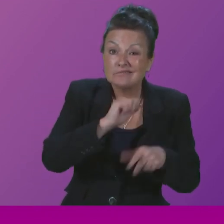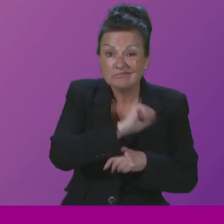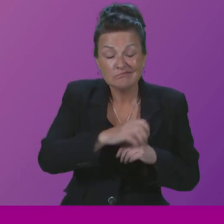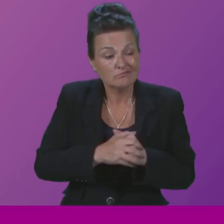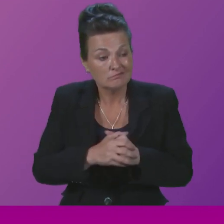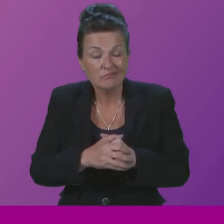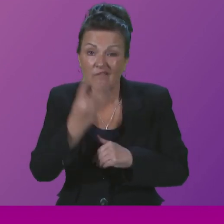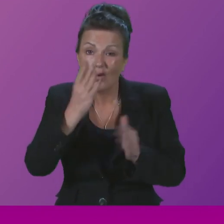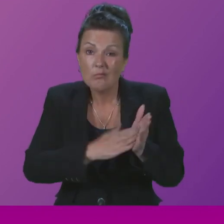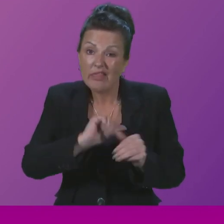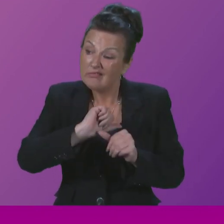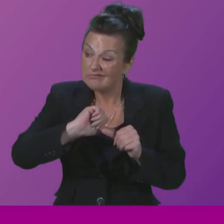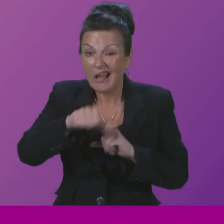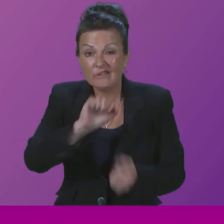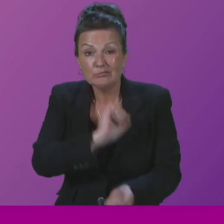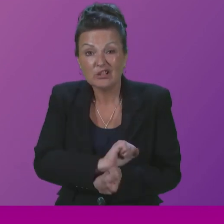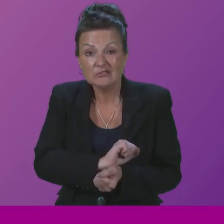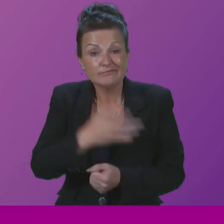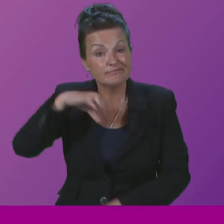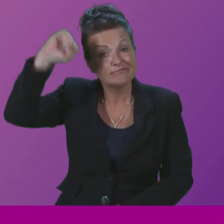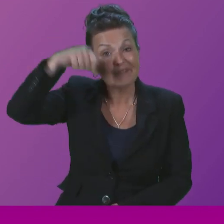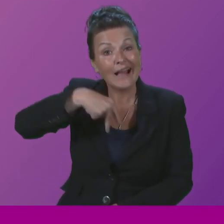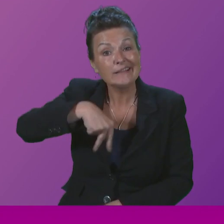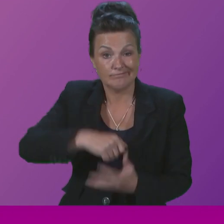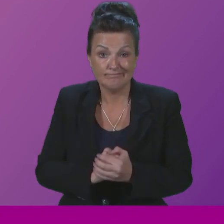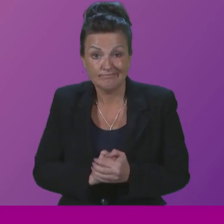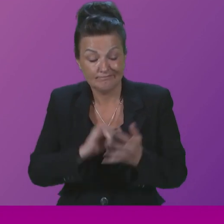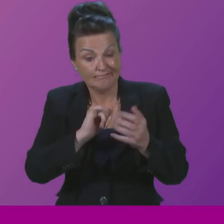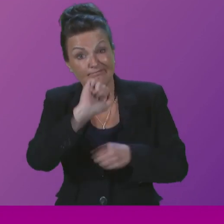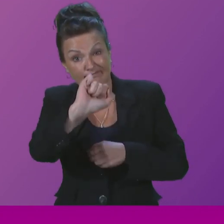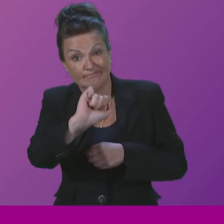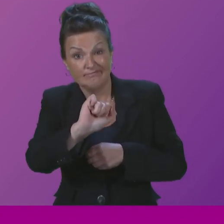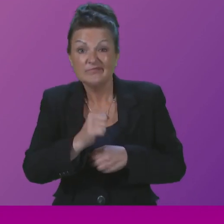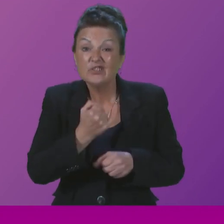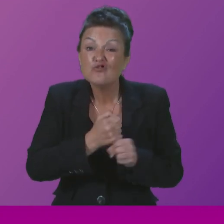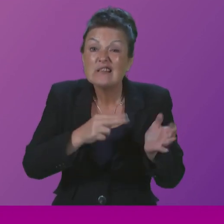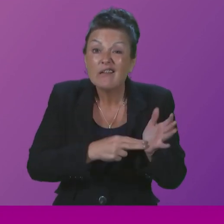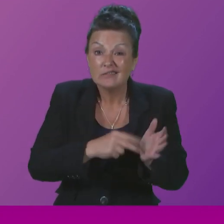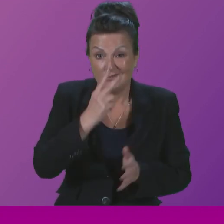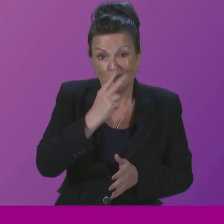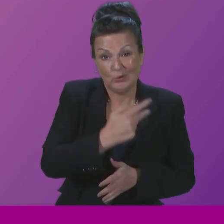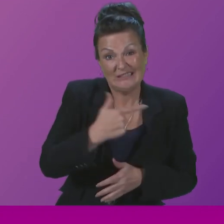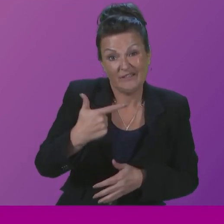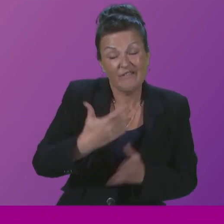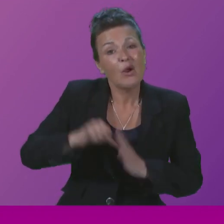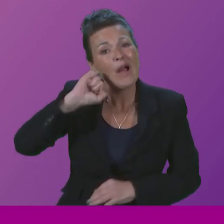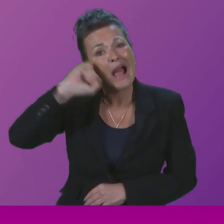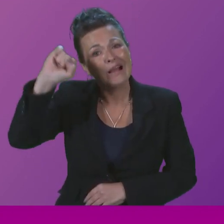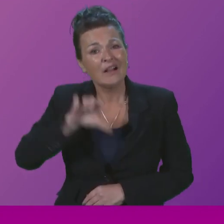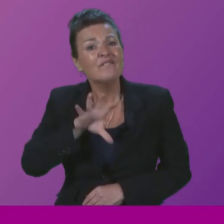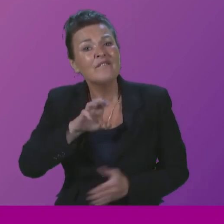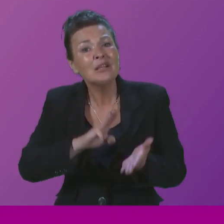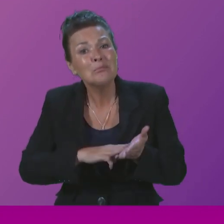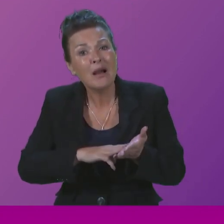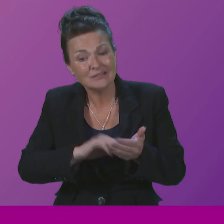man, four months into his sentence, found hanging. HMP Kilmarnock, a 27-year-old man, found hanging 15 months